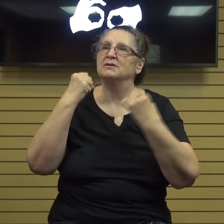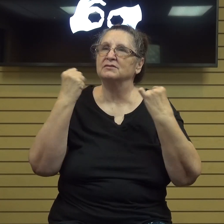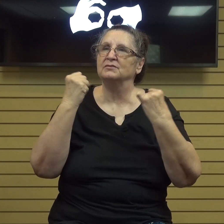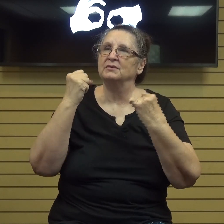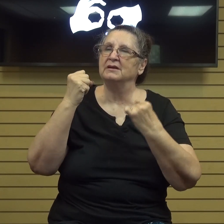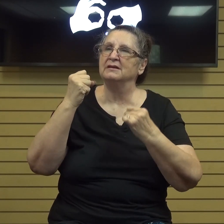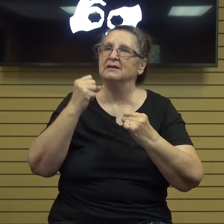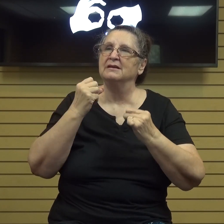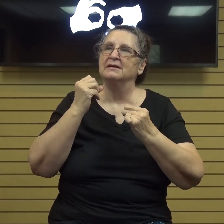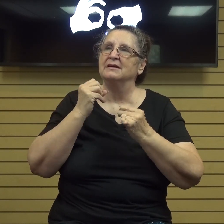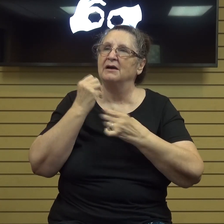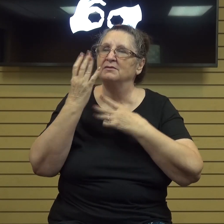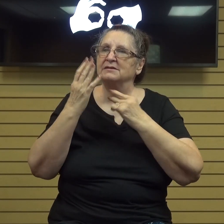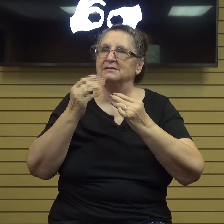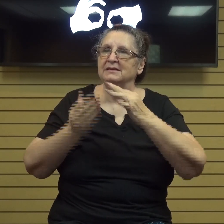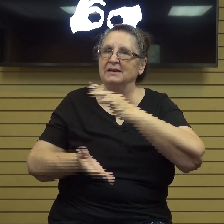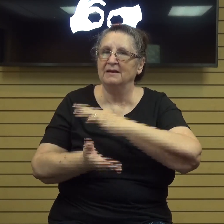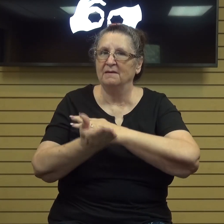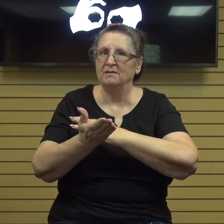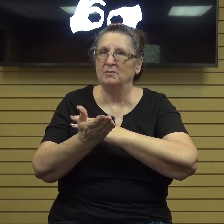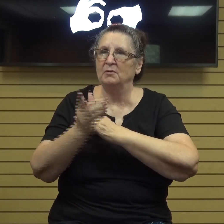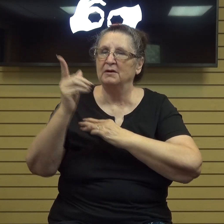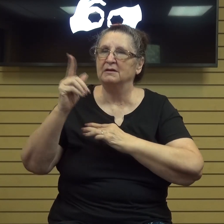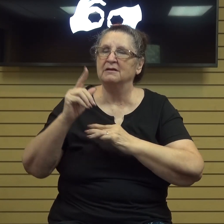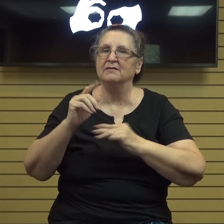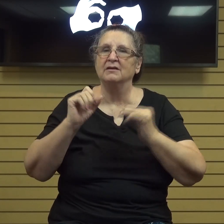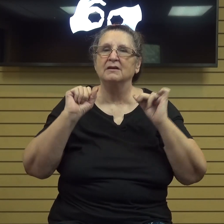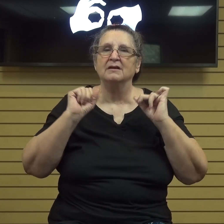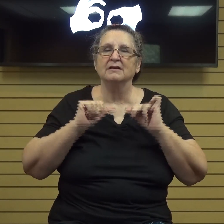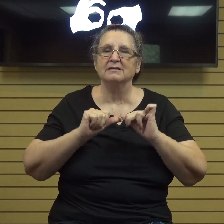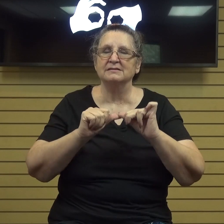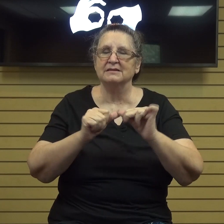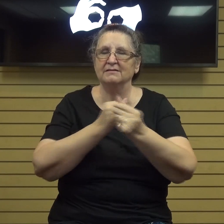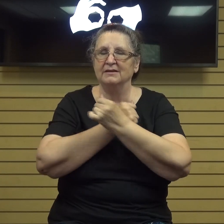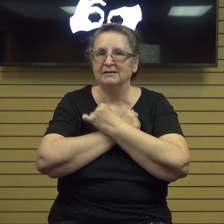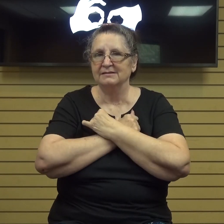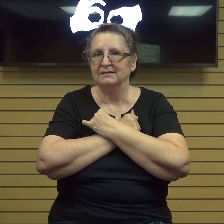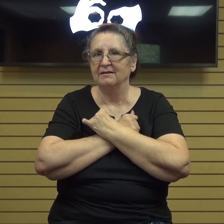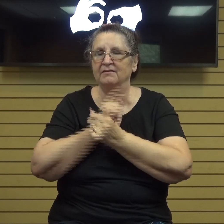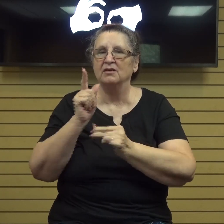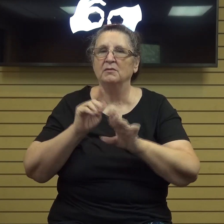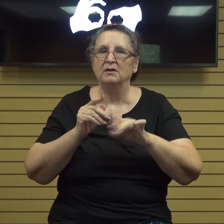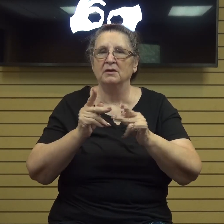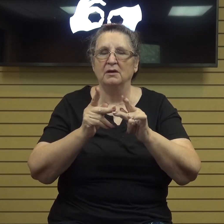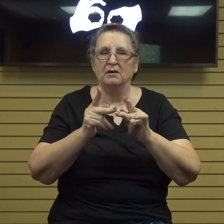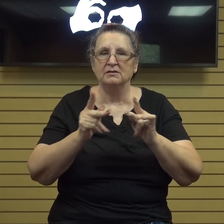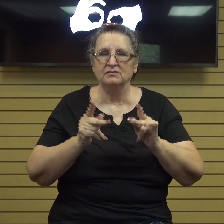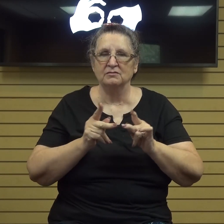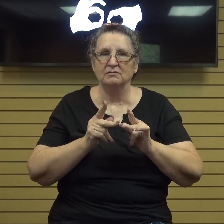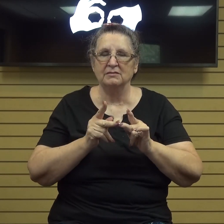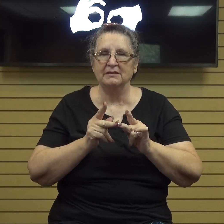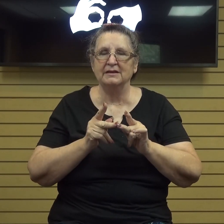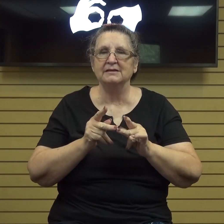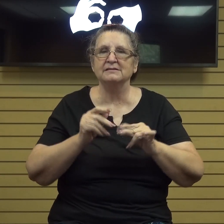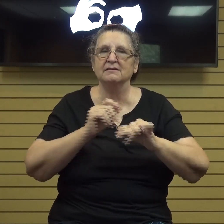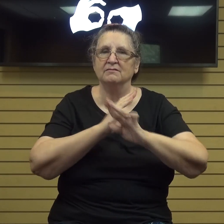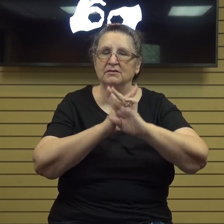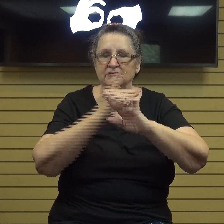for you have been to me a fortress and a refuge in the day of my distress oh my strength i will sing praises to